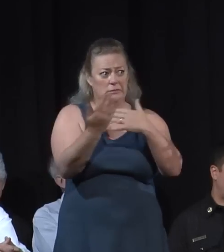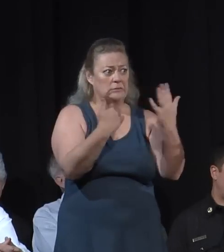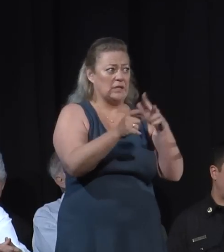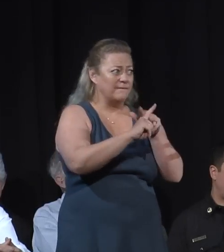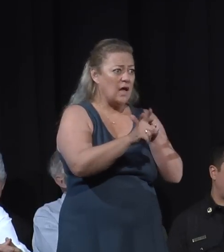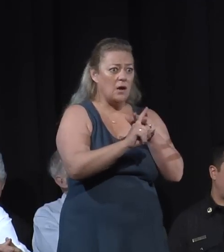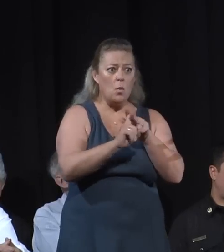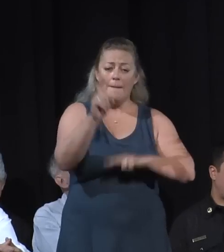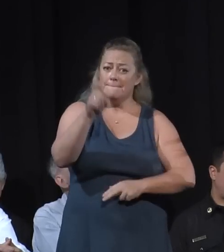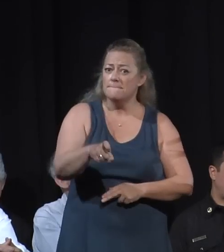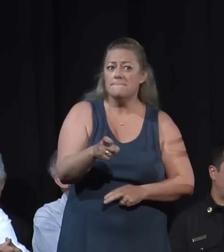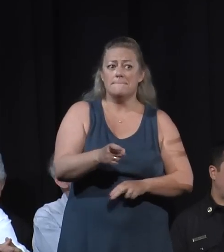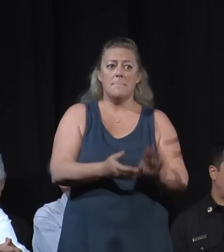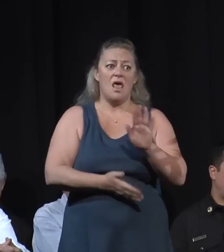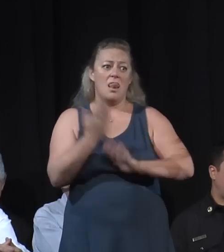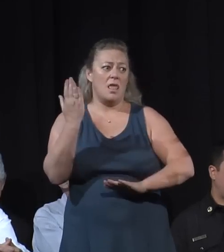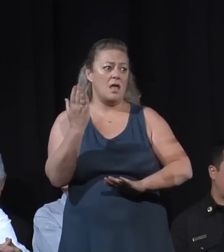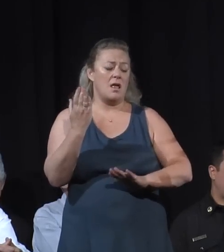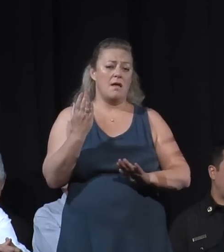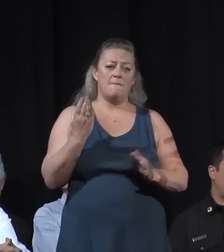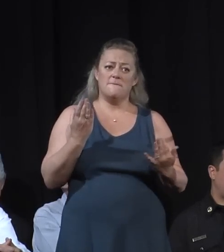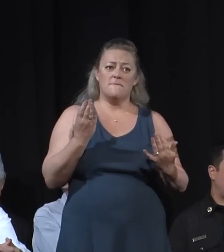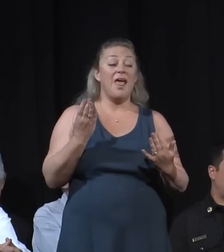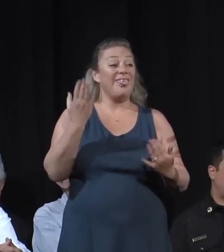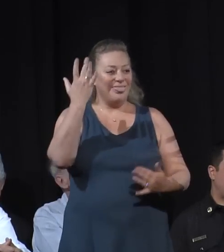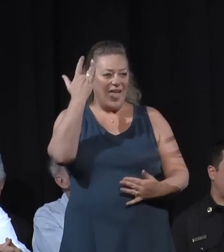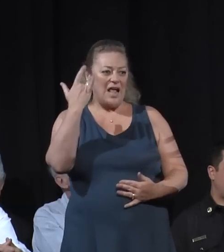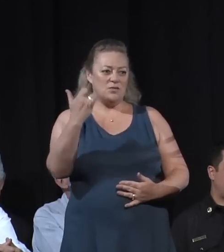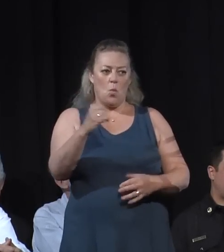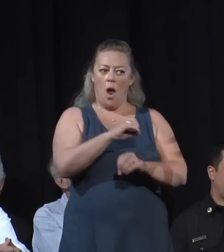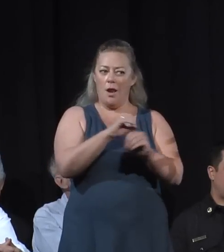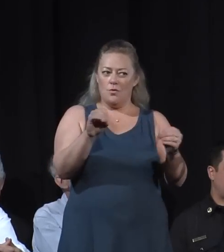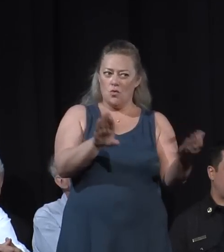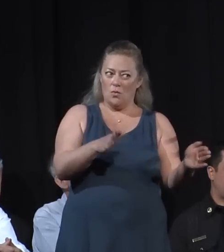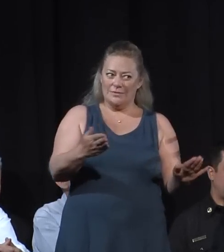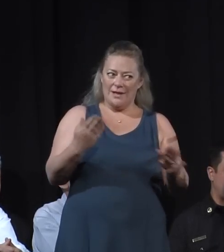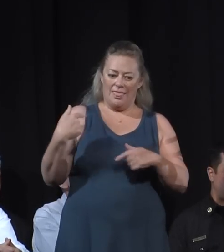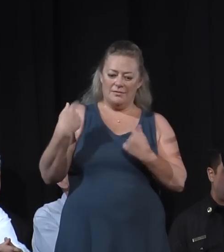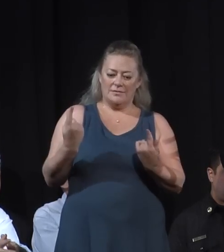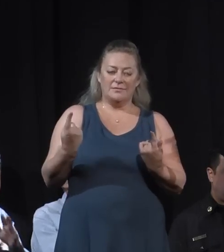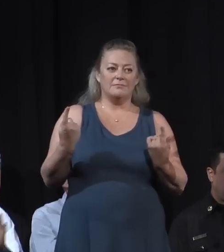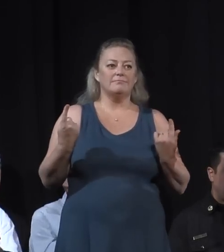fashion to get out of those neighborhoods. And that's why we don't have any desks yet. Hopefully that will hold. Thank you.